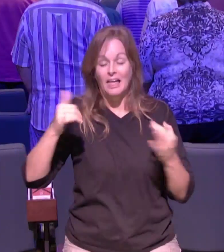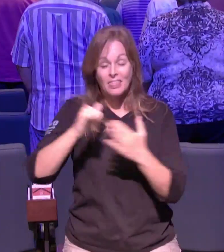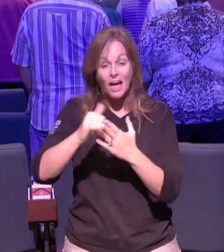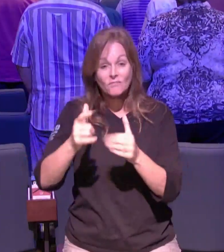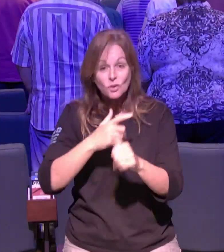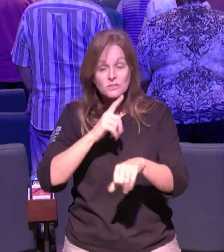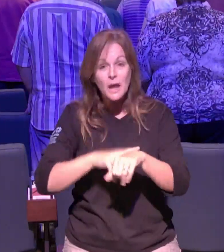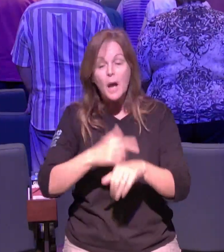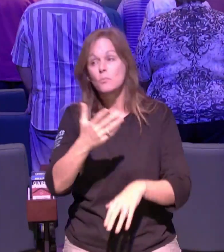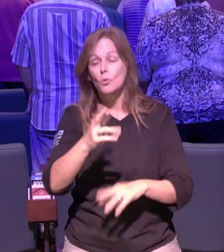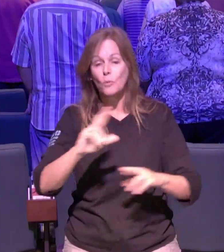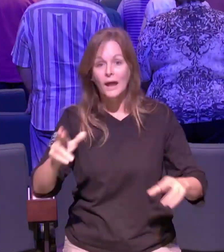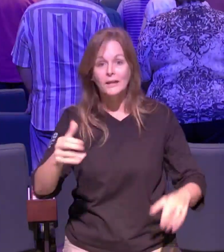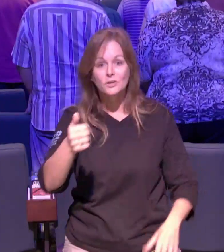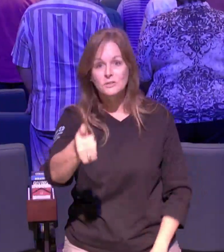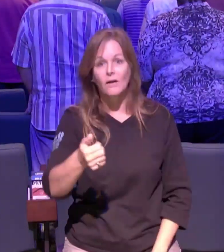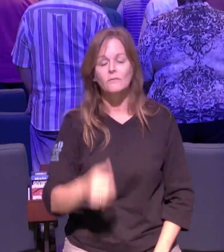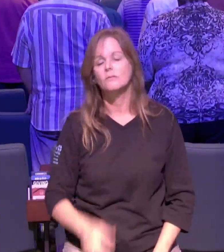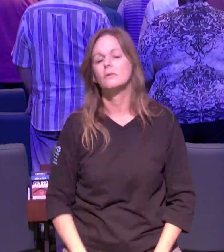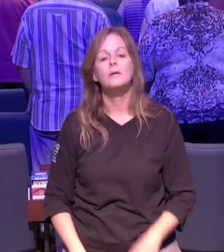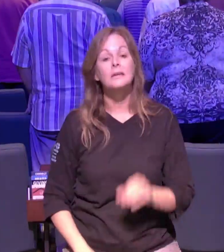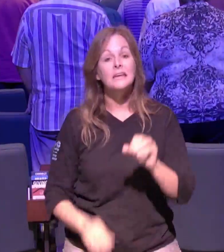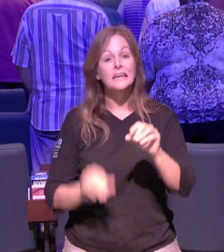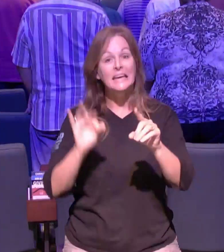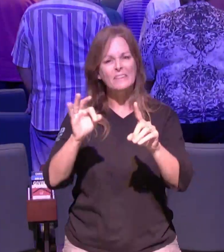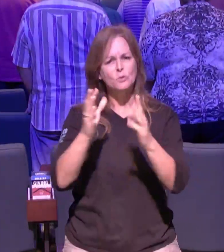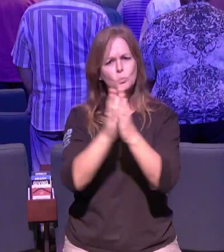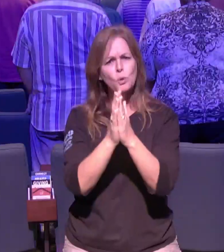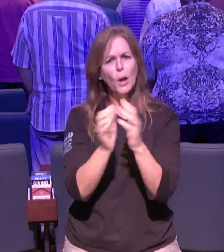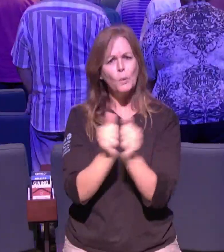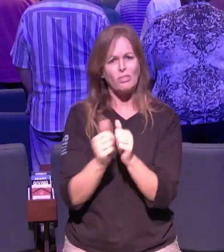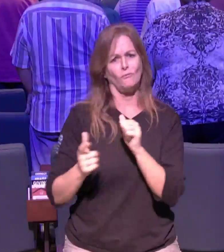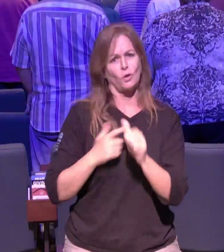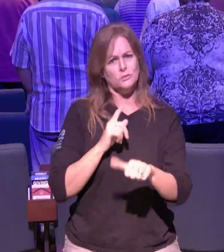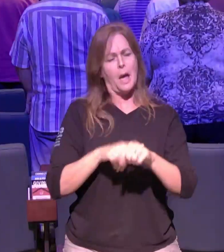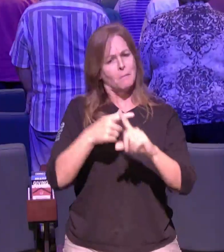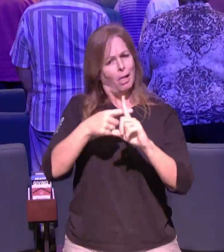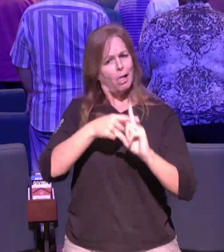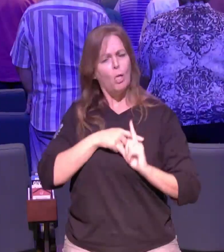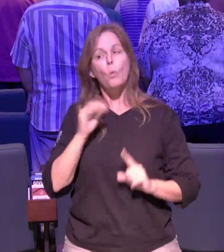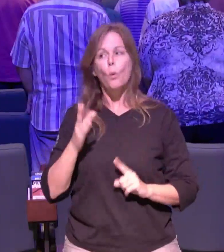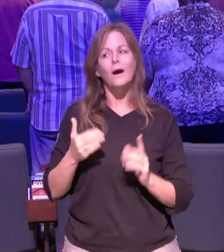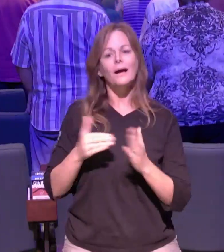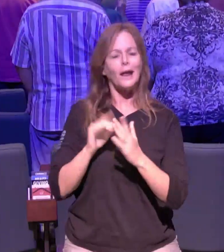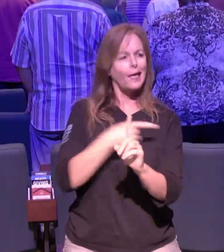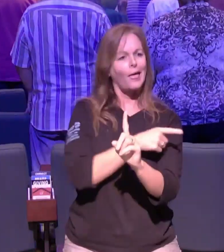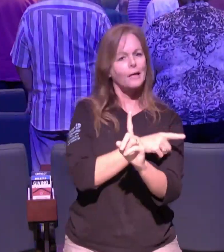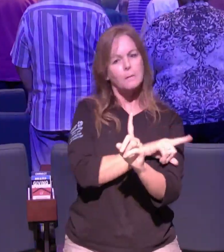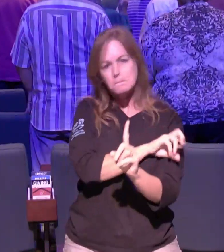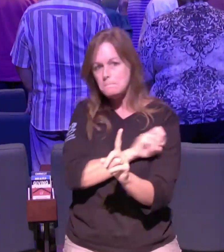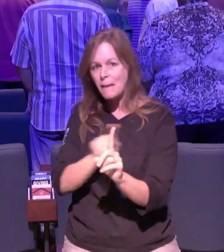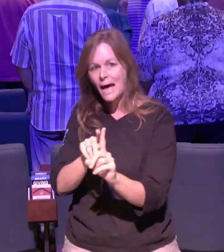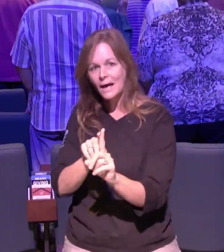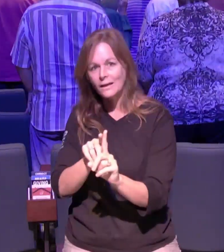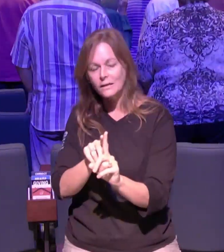right where you are would you just slip your hand up in the air and say todd include me in that prayer yeah hold him up high all across the room yeah even in the back hold him up high